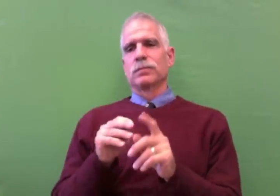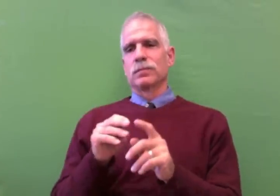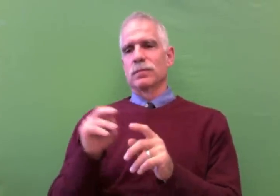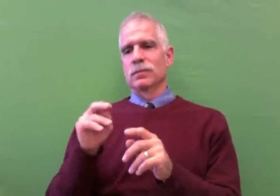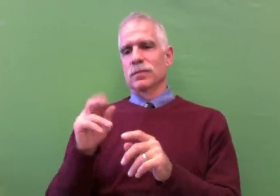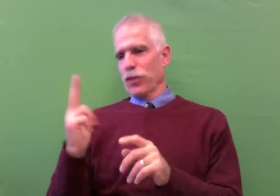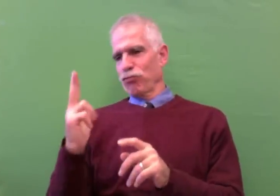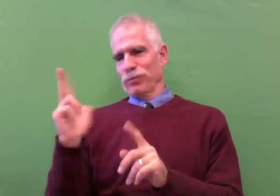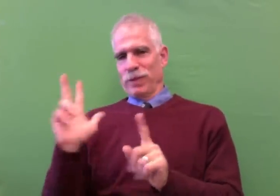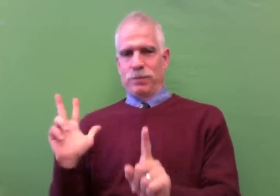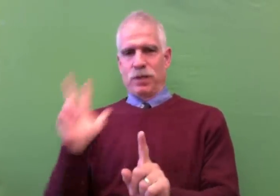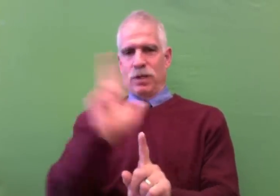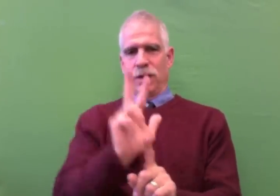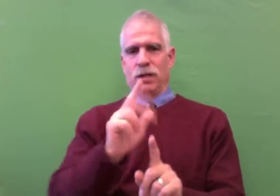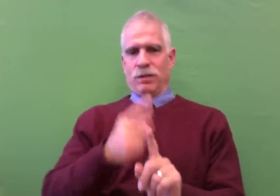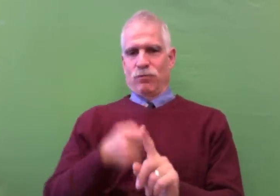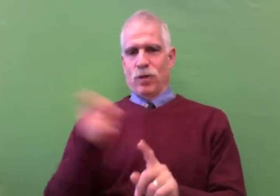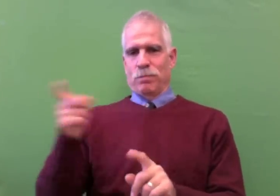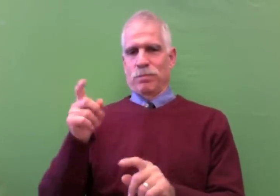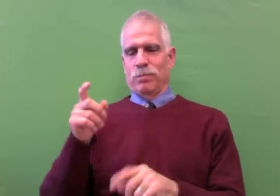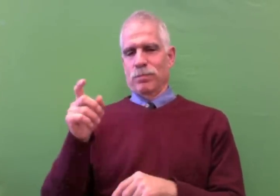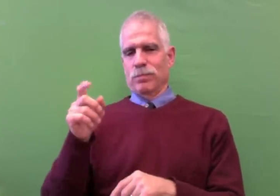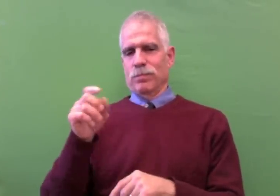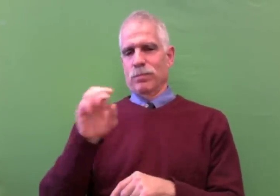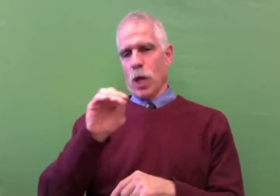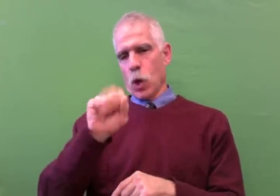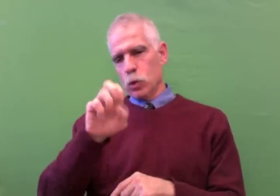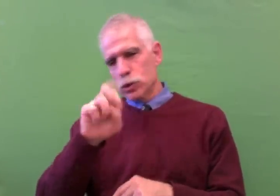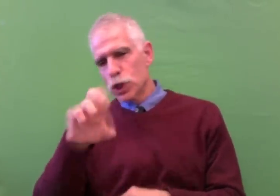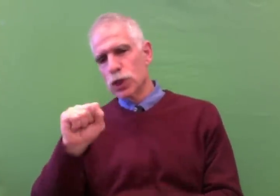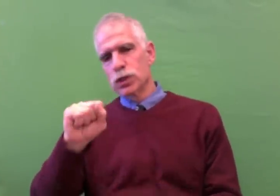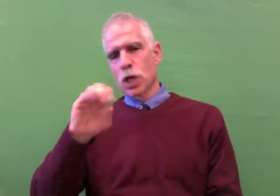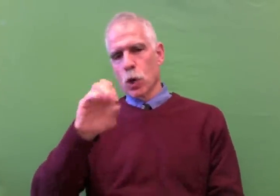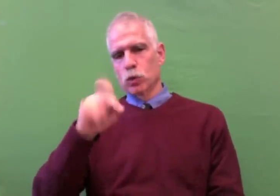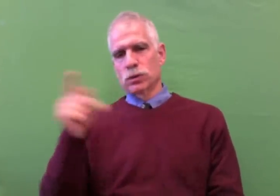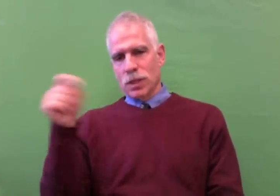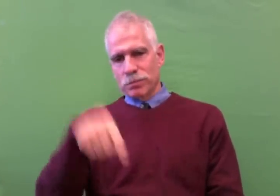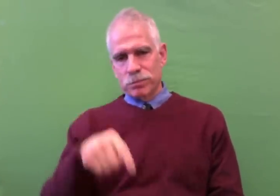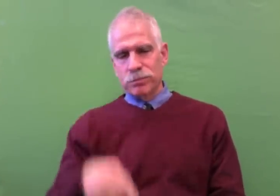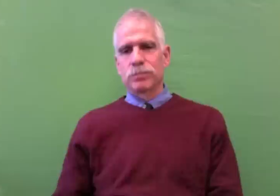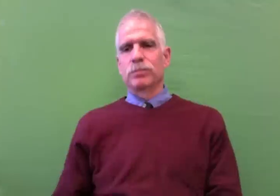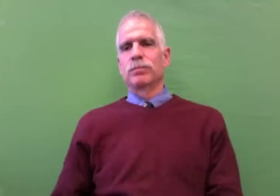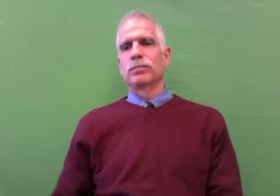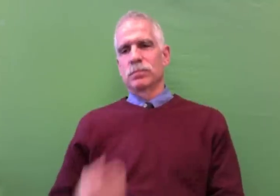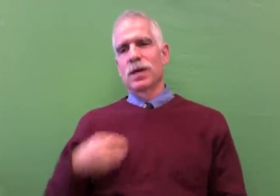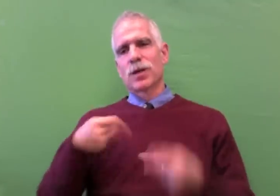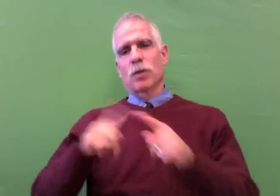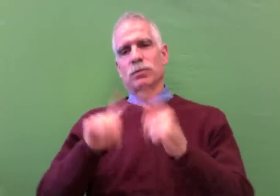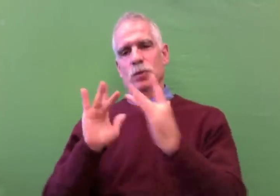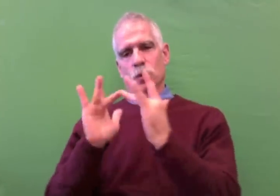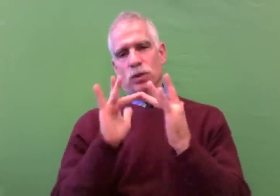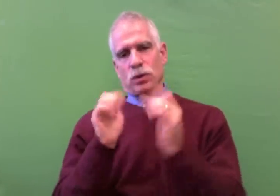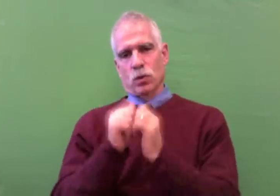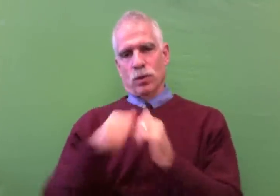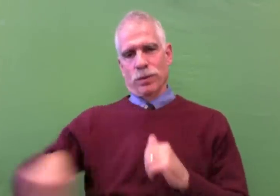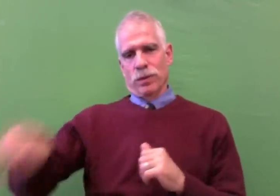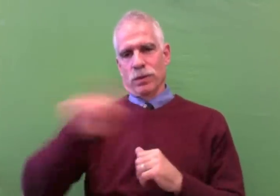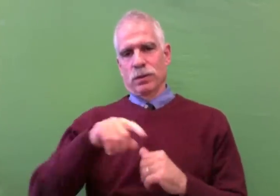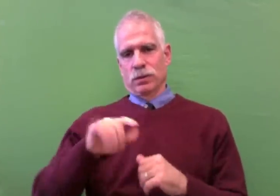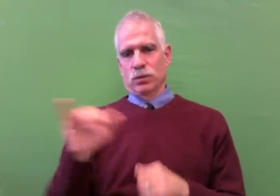So in Sacramento, at NASDSE's meeting, three people were sent from OSERS to come, so it's a